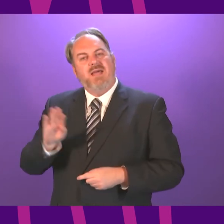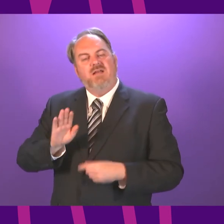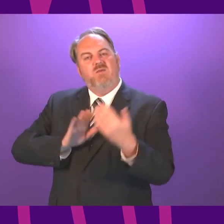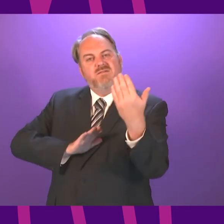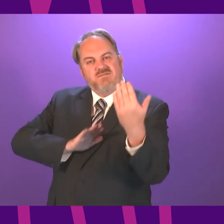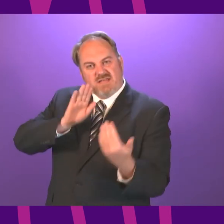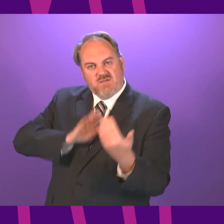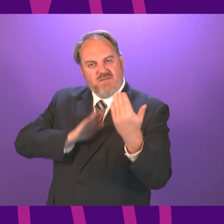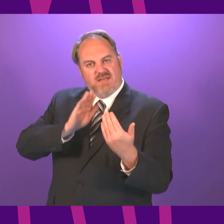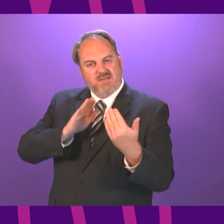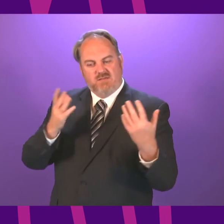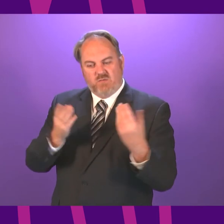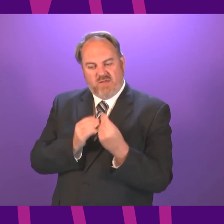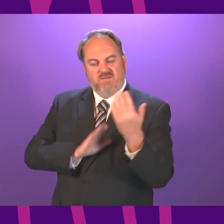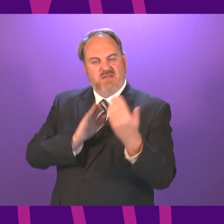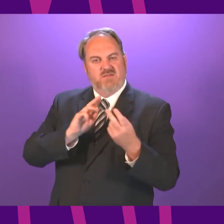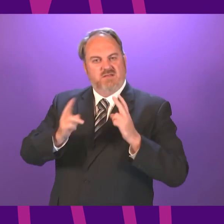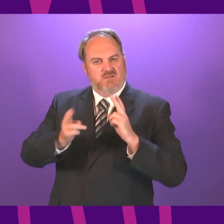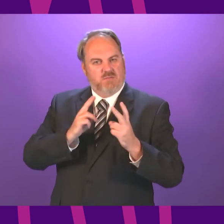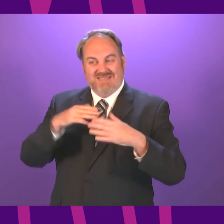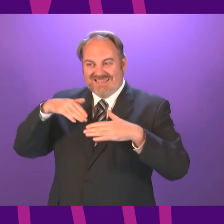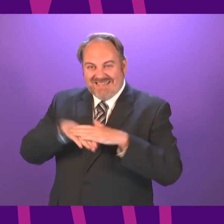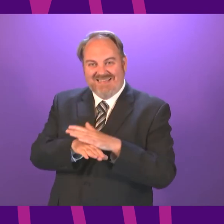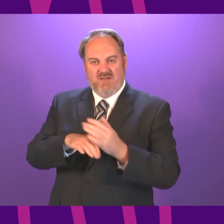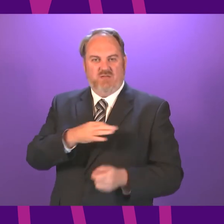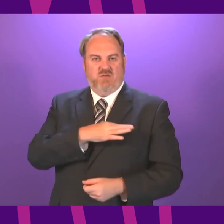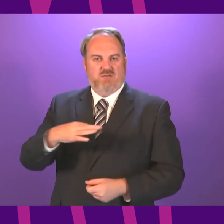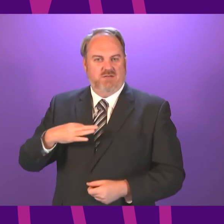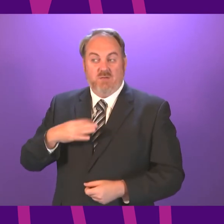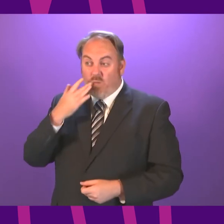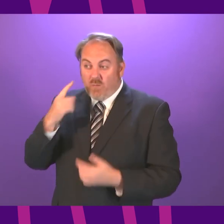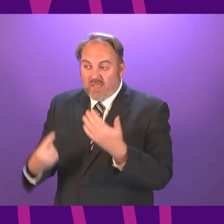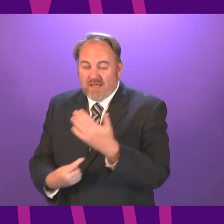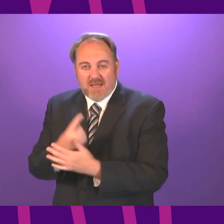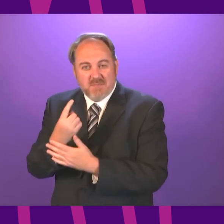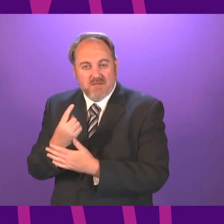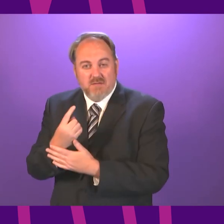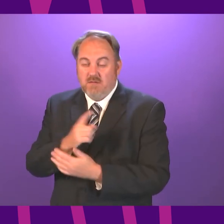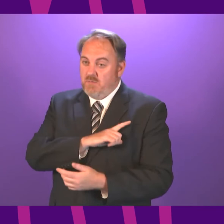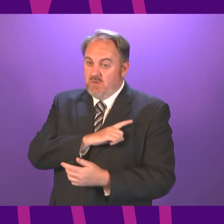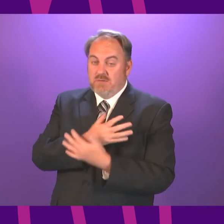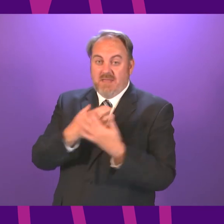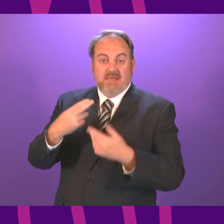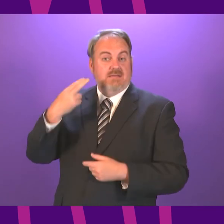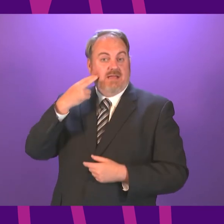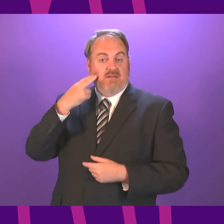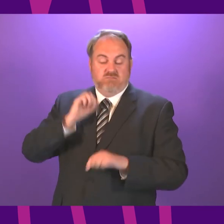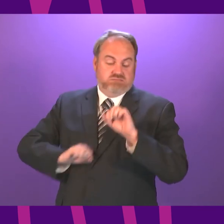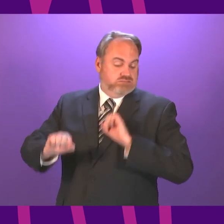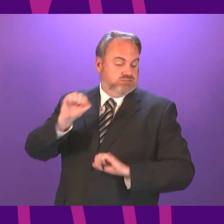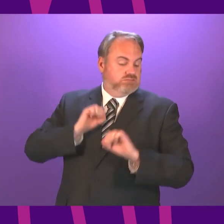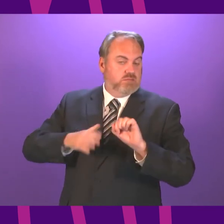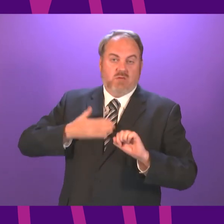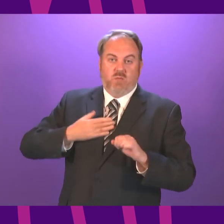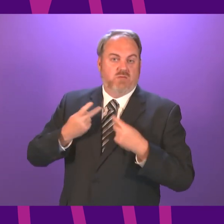and they are looking for the First Minister to champion that, so that they can have that right again at the earliest opportunity. Many have put off seeking a GP for